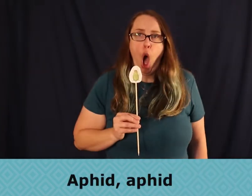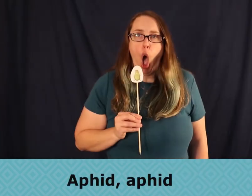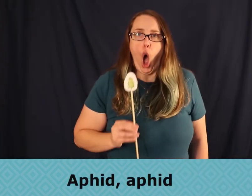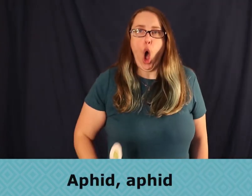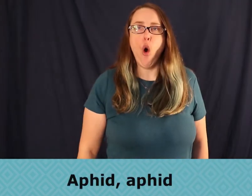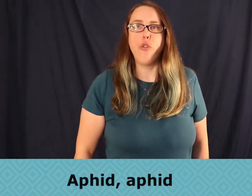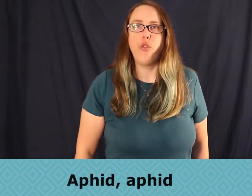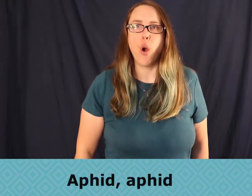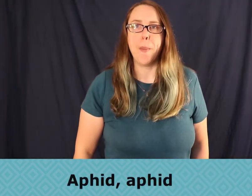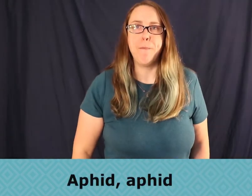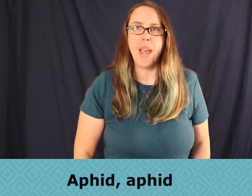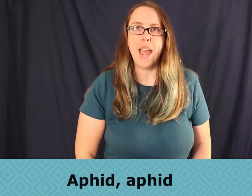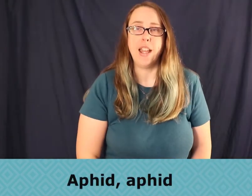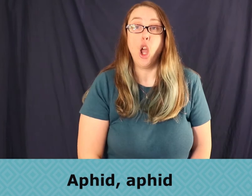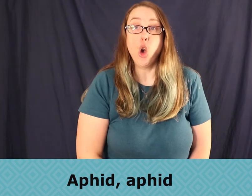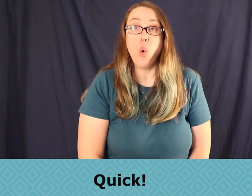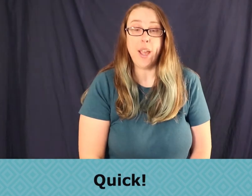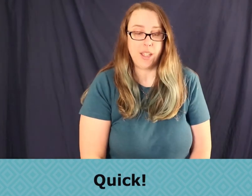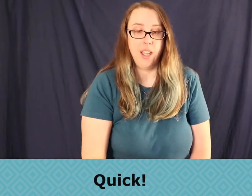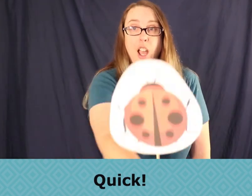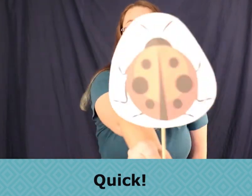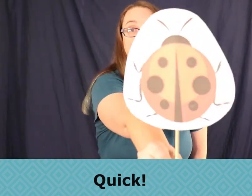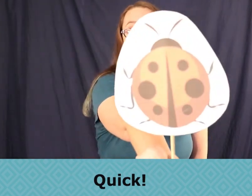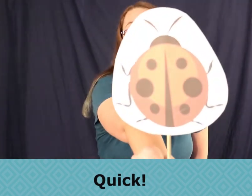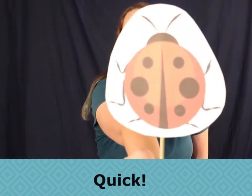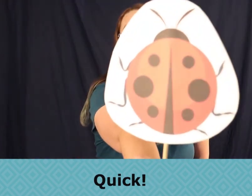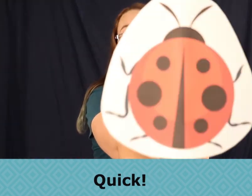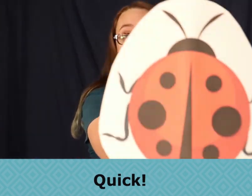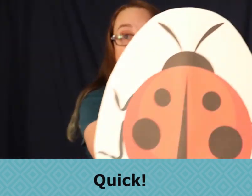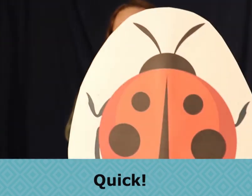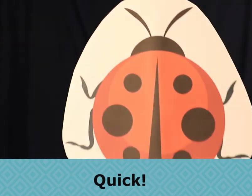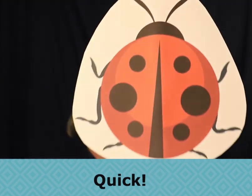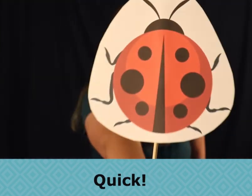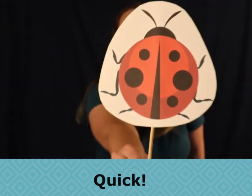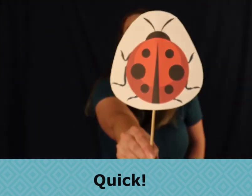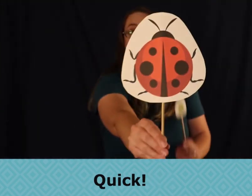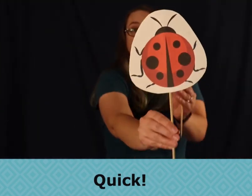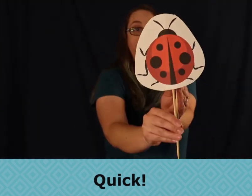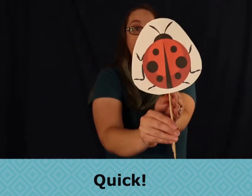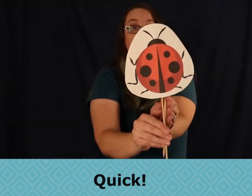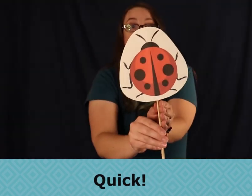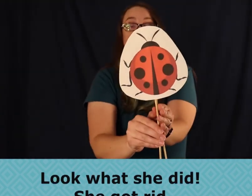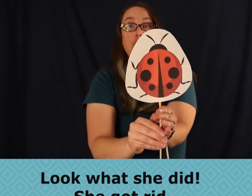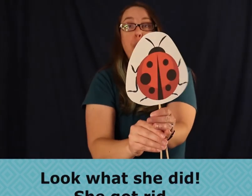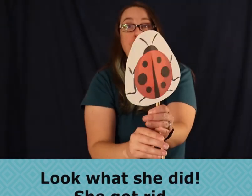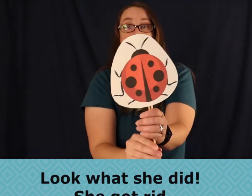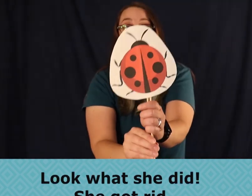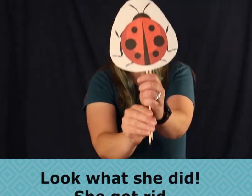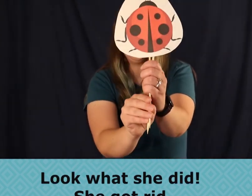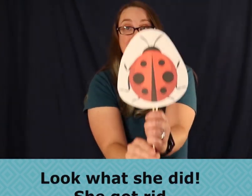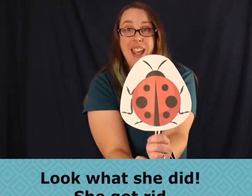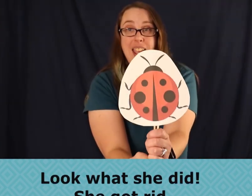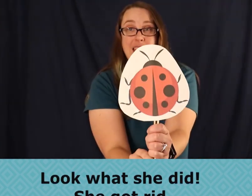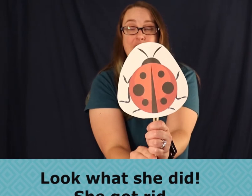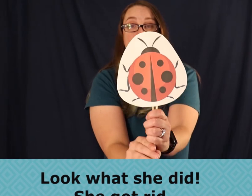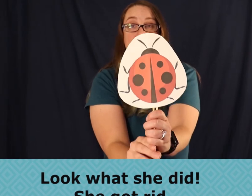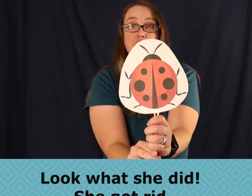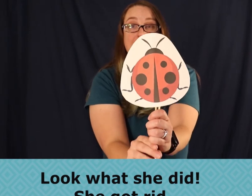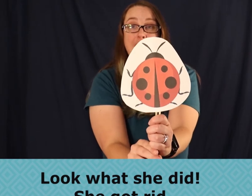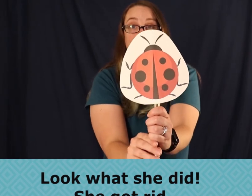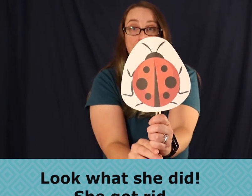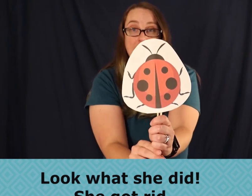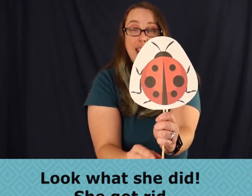aphid, oh forbid, quick, call a ladybug. Look what she did.